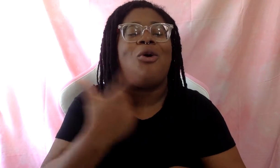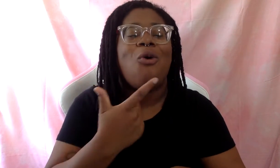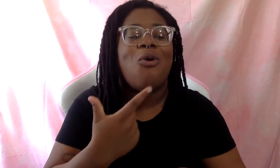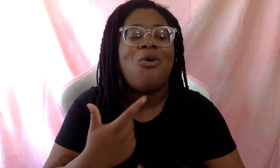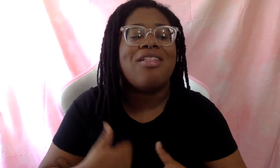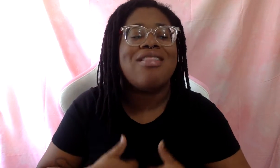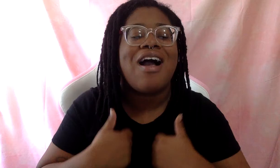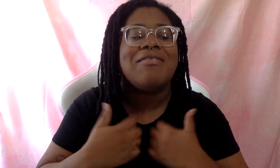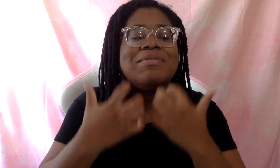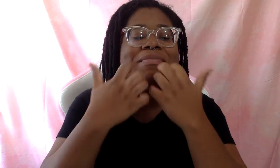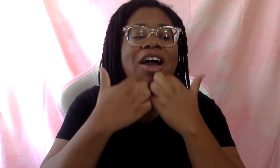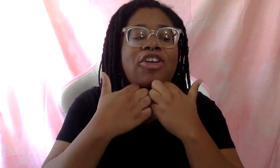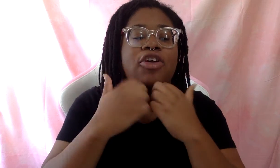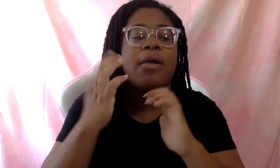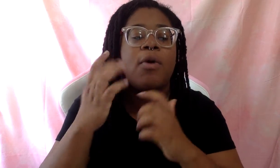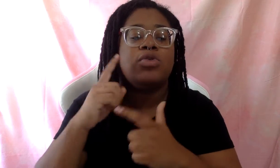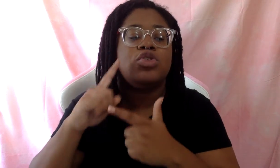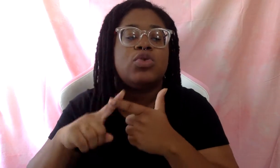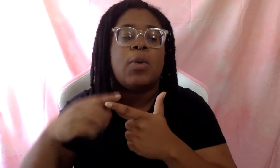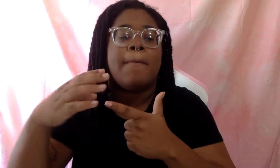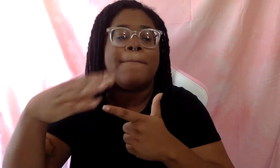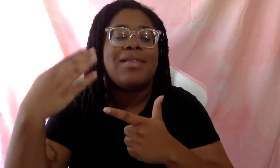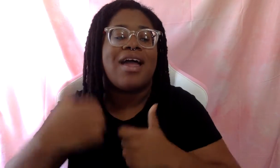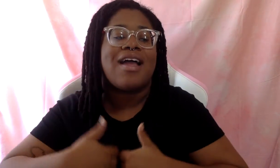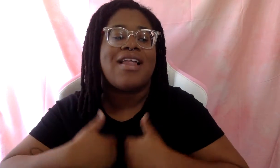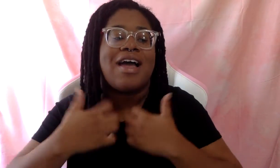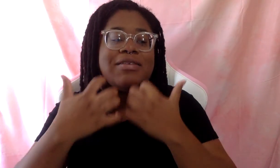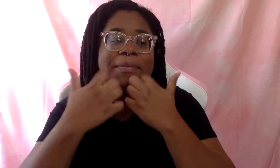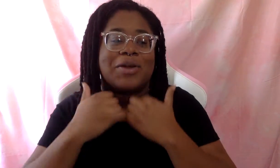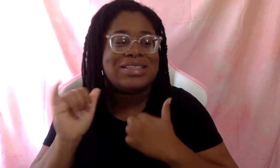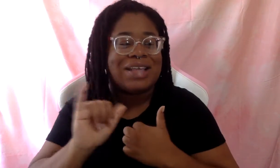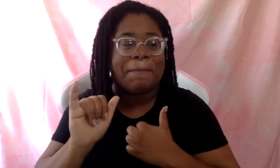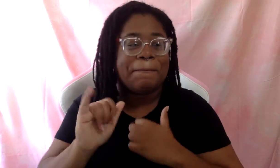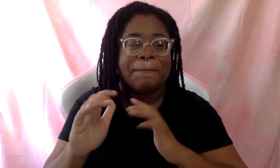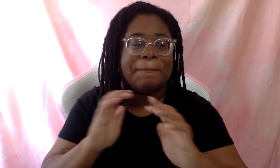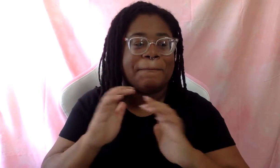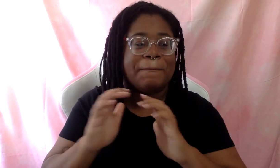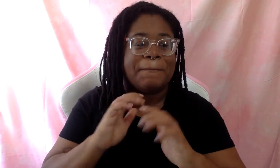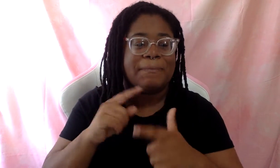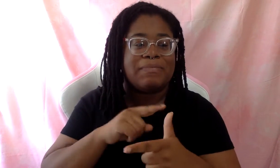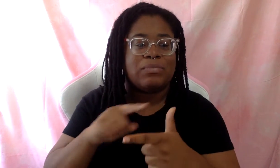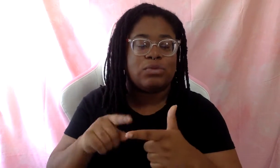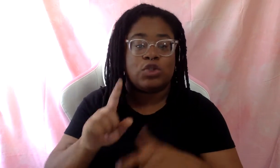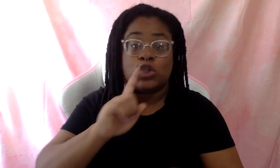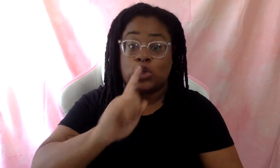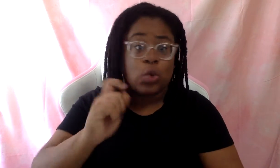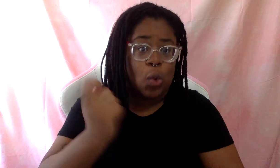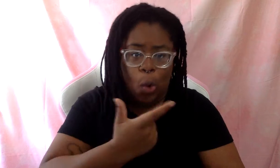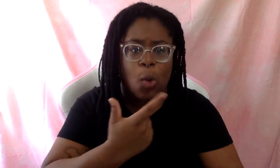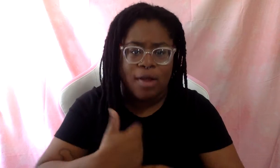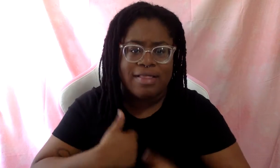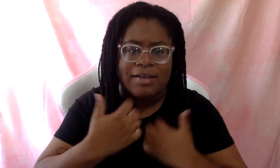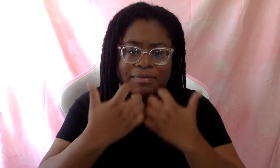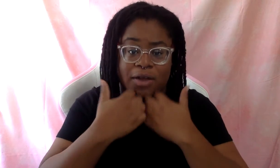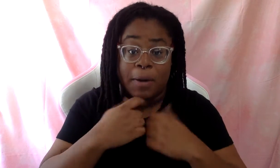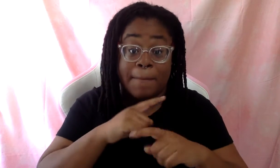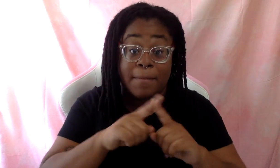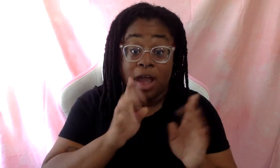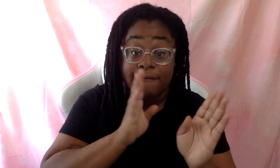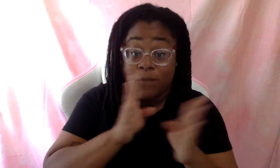black lives matter. It's kind of that same conversation, right? Like sure, all lives matter. But right now I'm focusing on